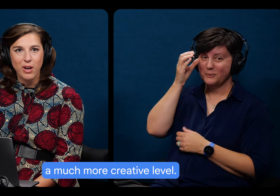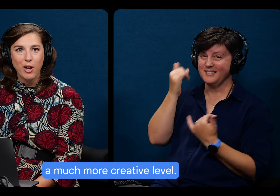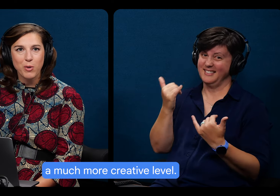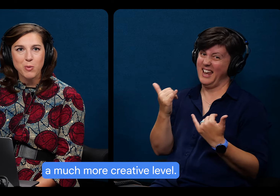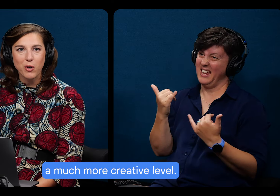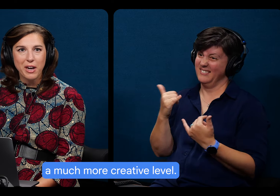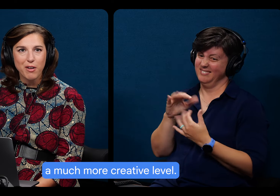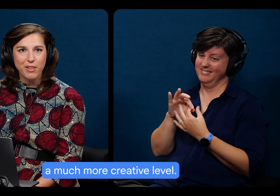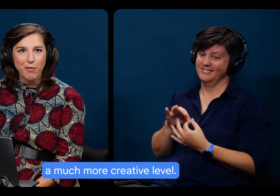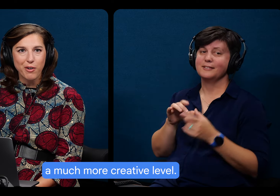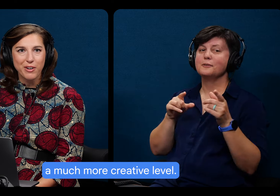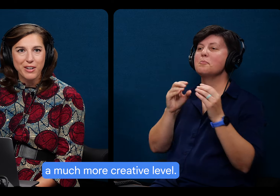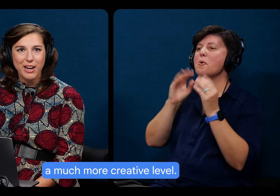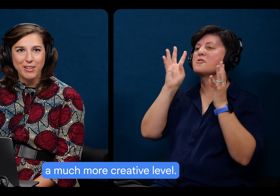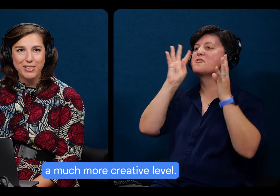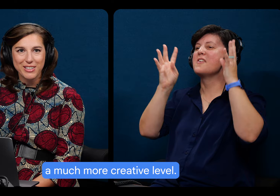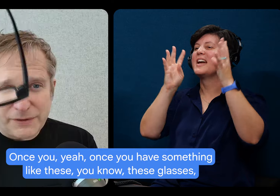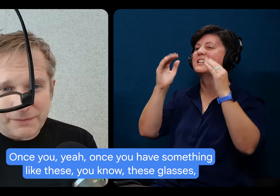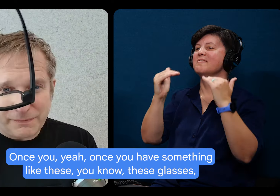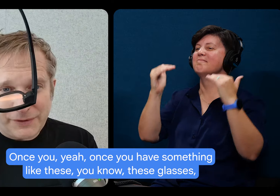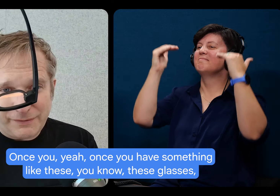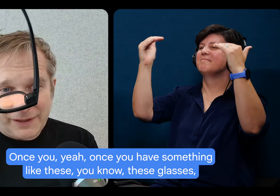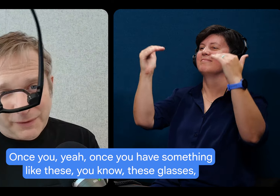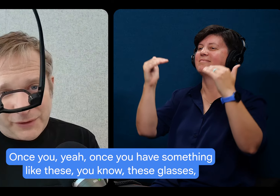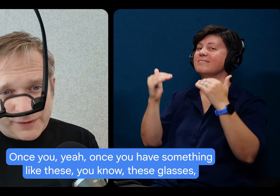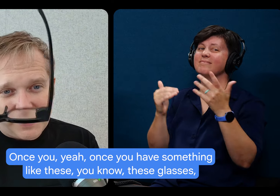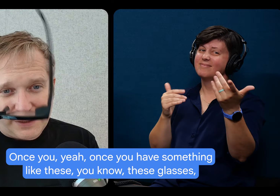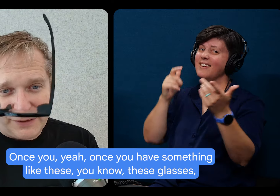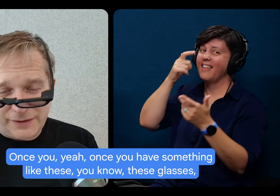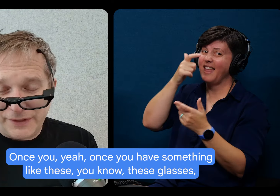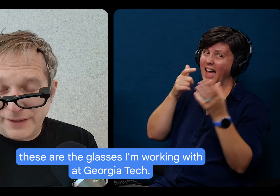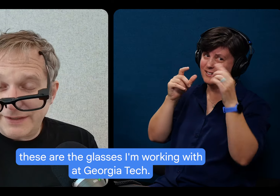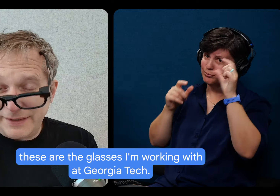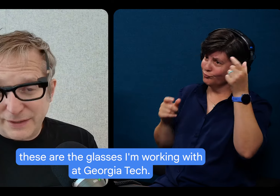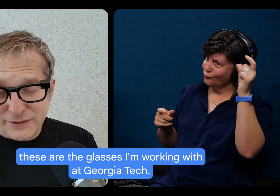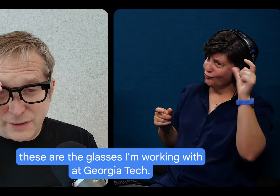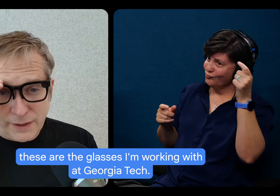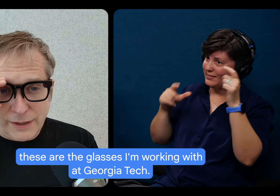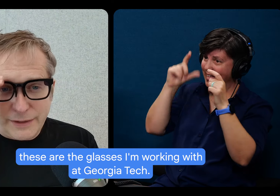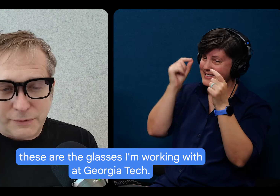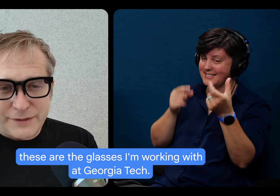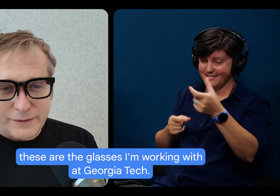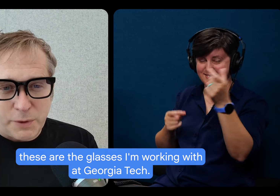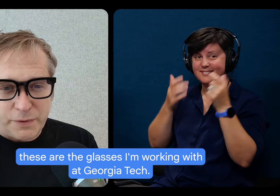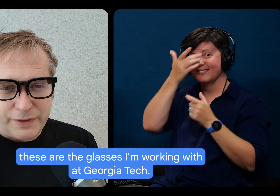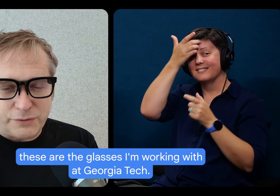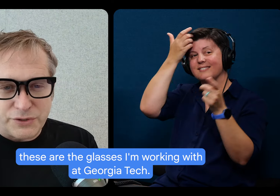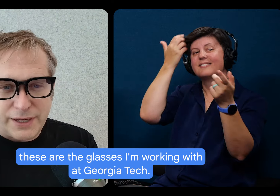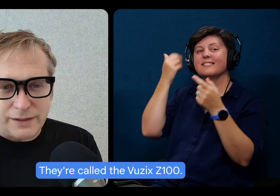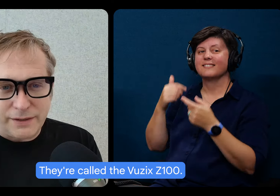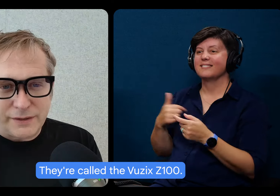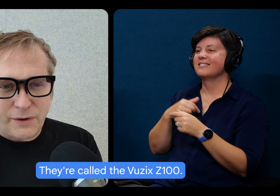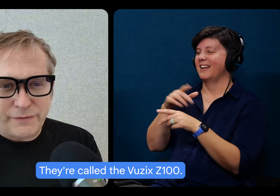to a much more creative level. And once you have something like these, you these glasses, these are these are glasses I'm working with